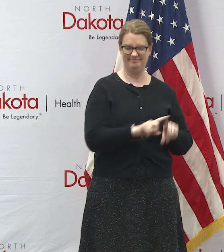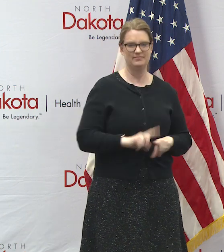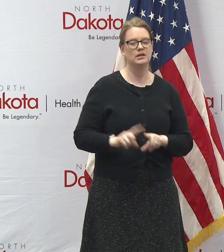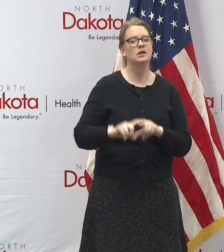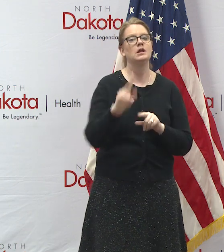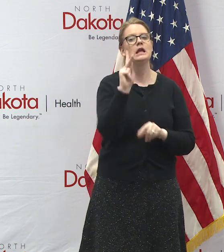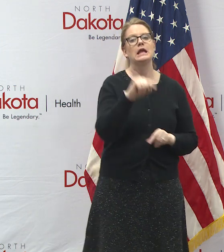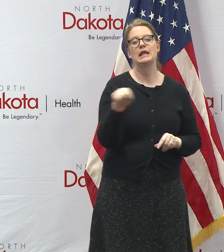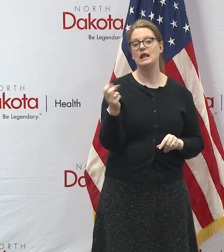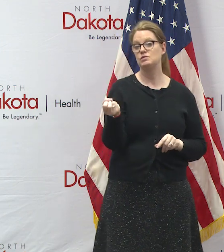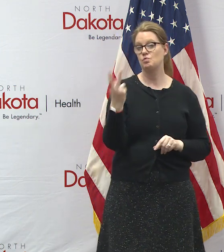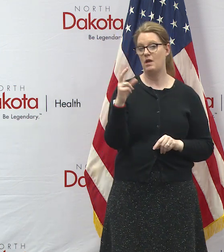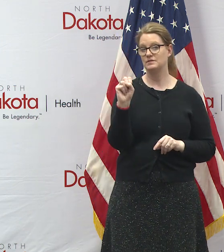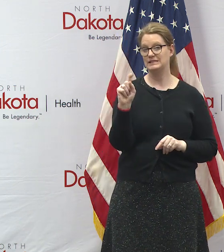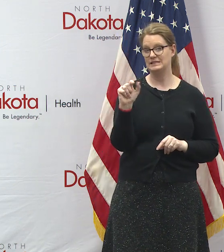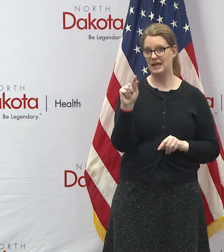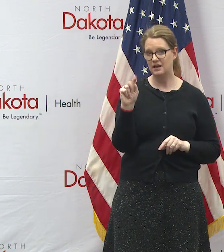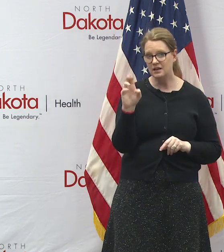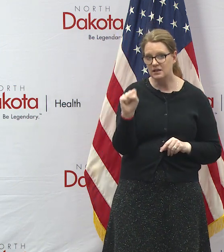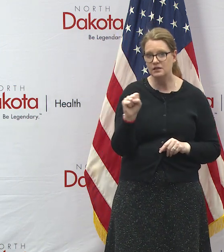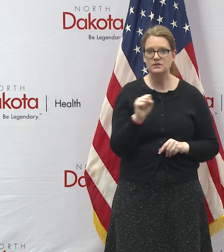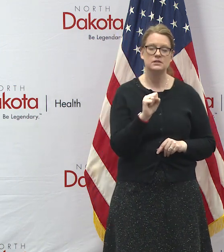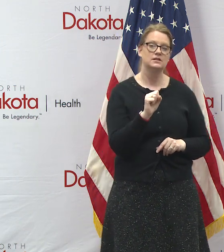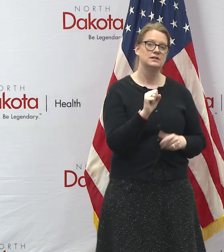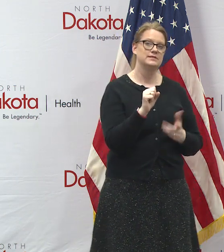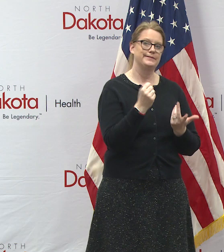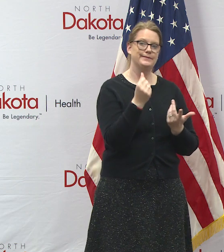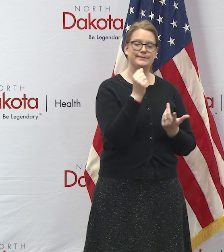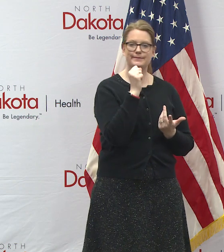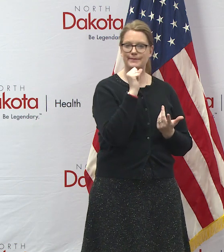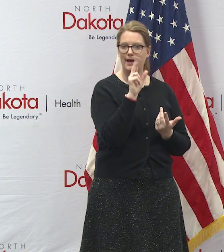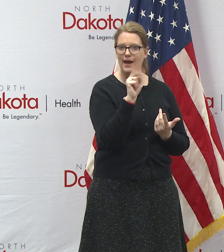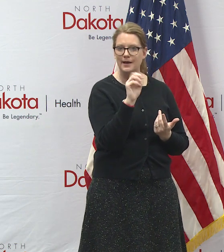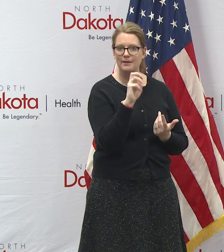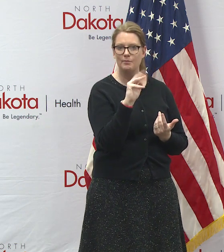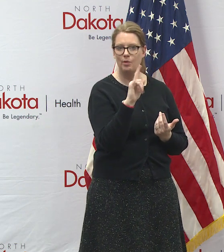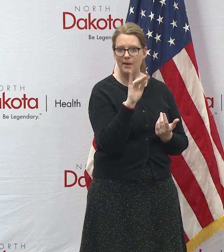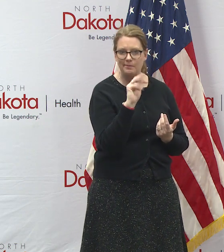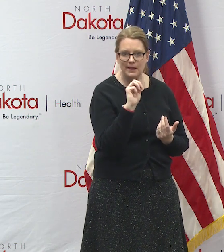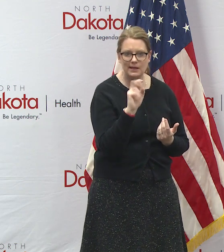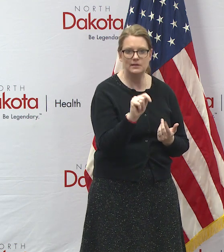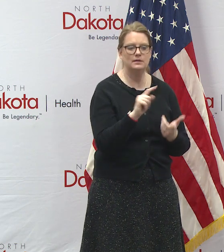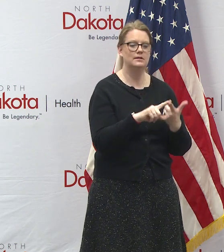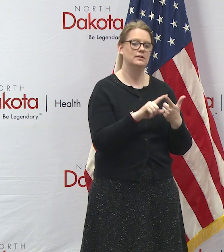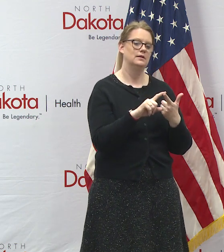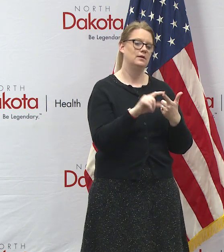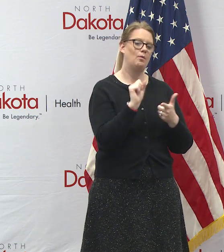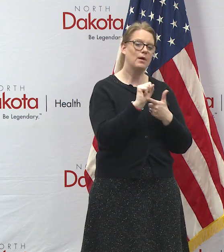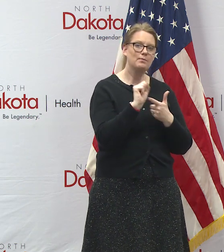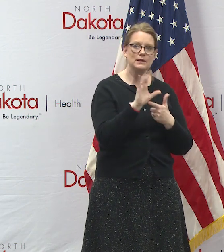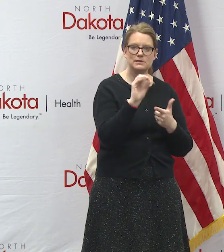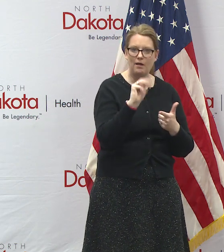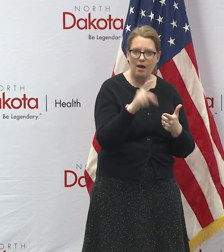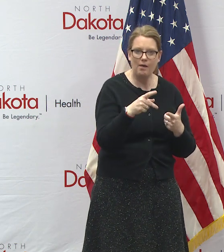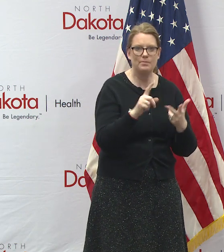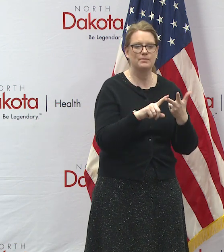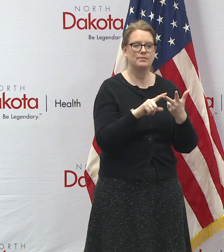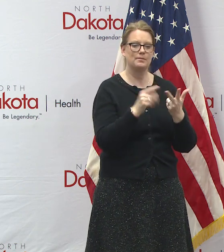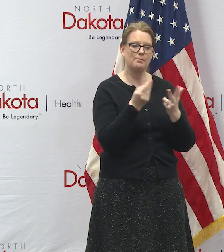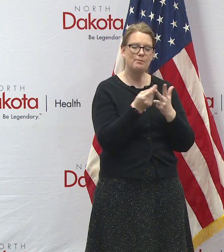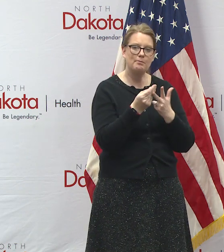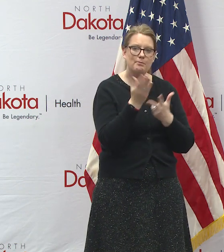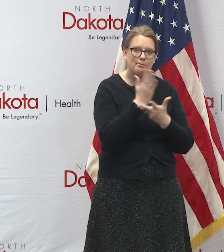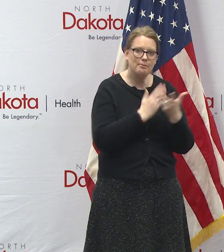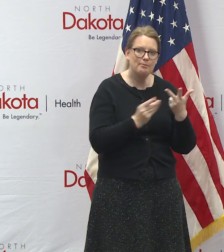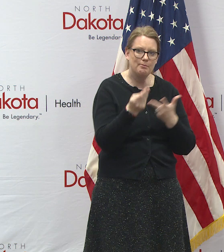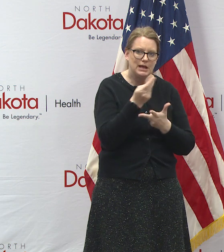-12 status unemployment claims workers comp claims processes and of course budget planning